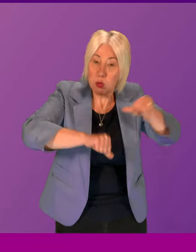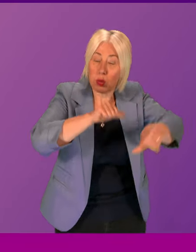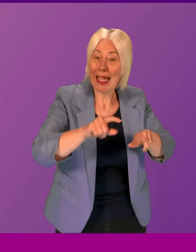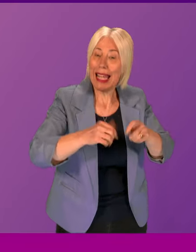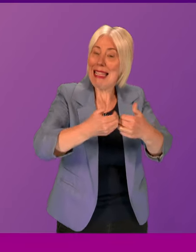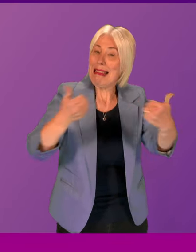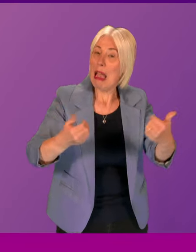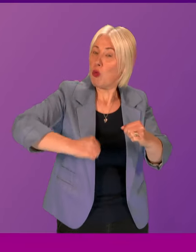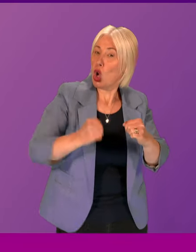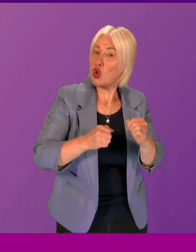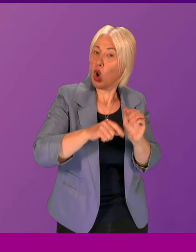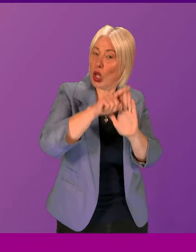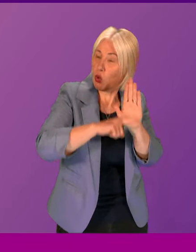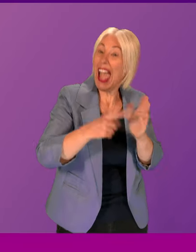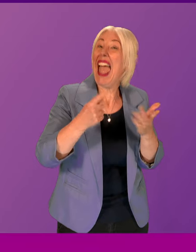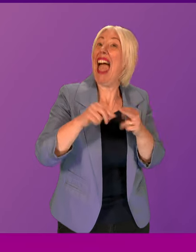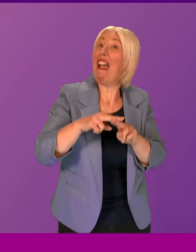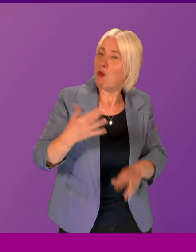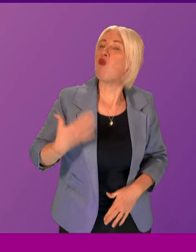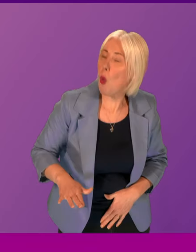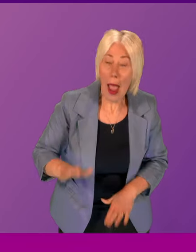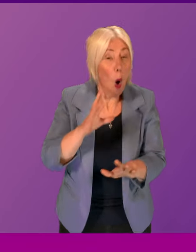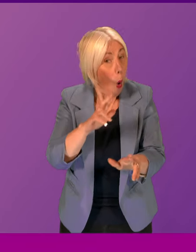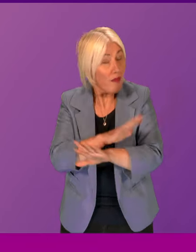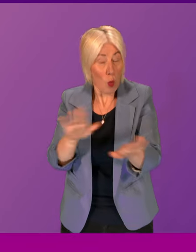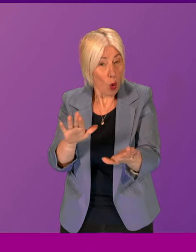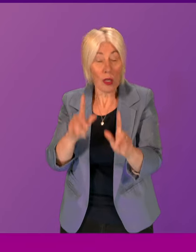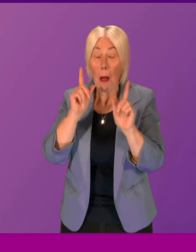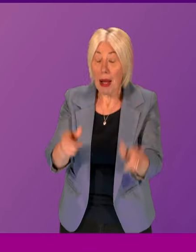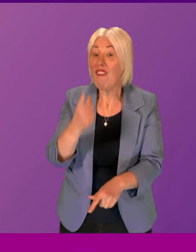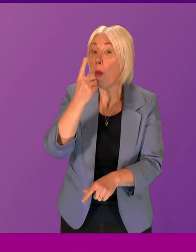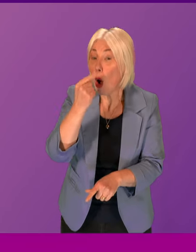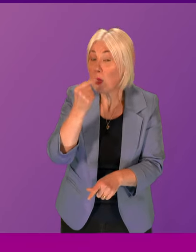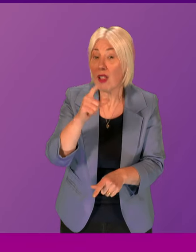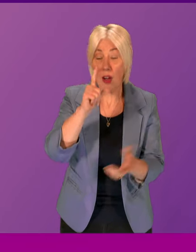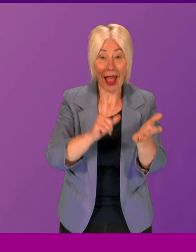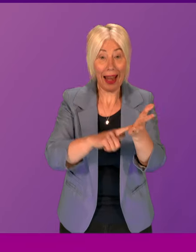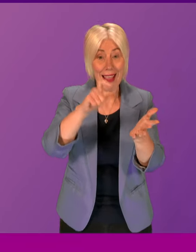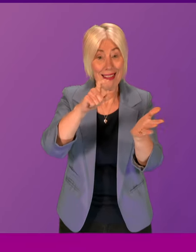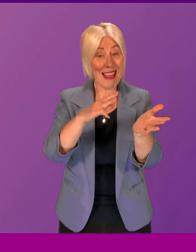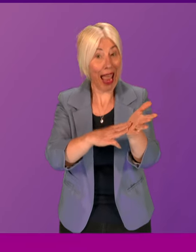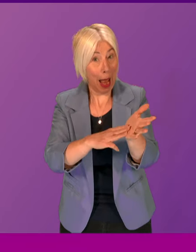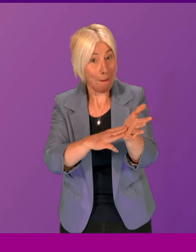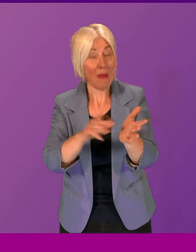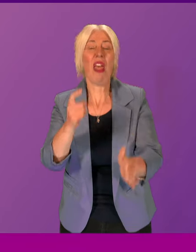legislation if that is required. I hope not. I think that if there is a possibility for an LCM, that would be the easiest and the quickest